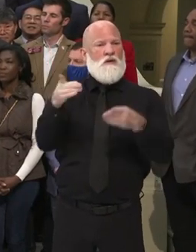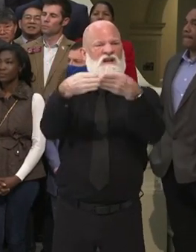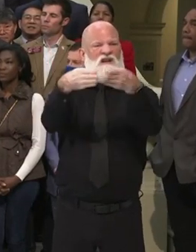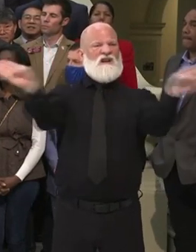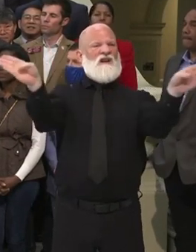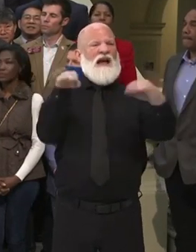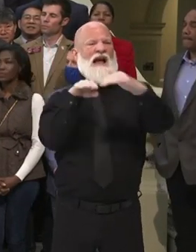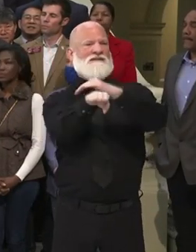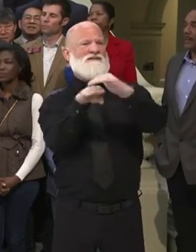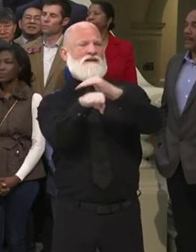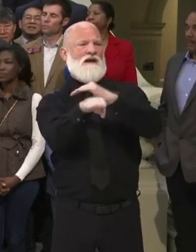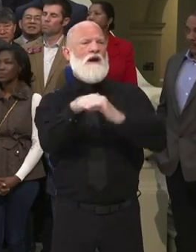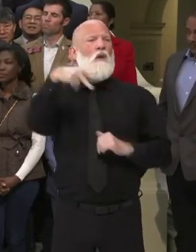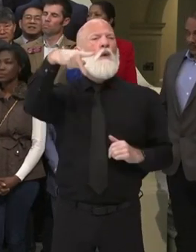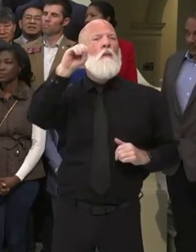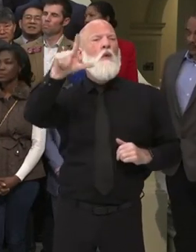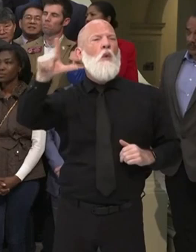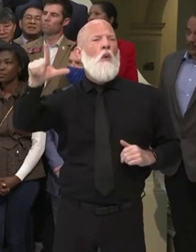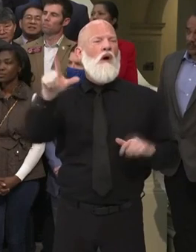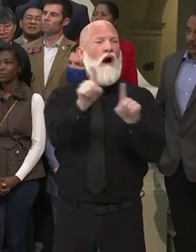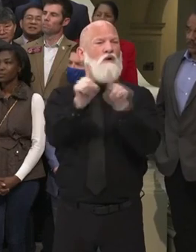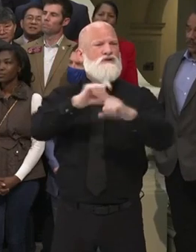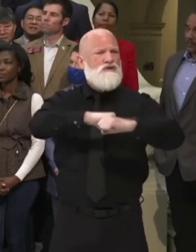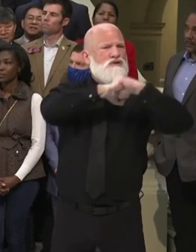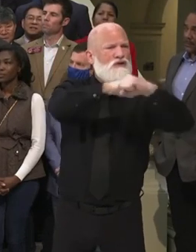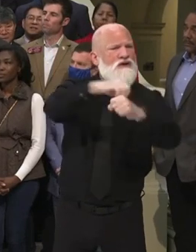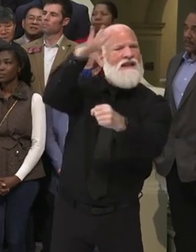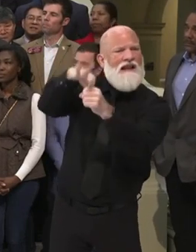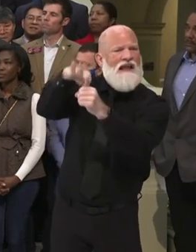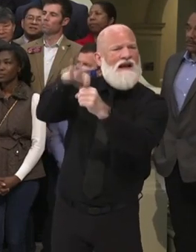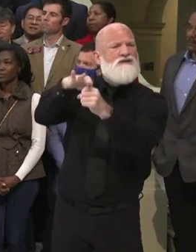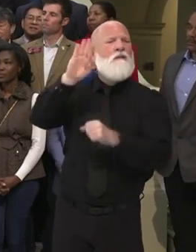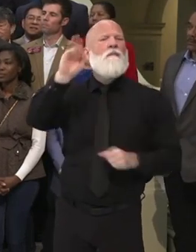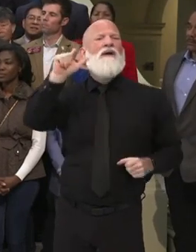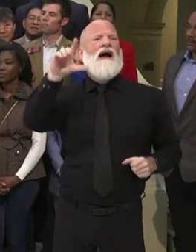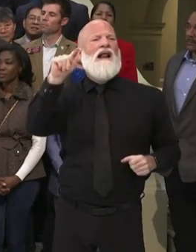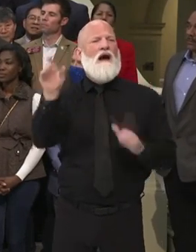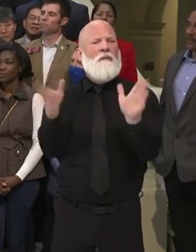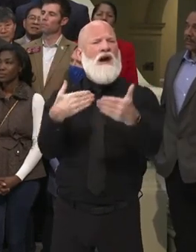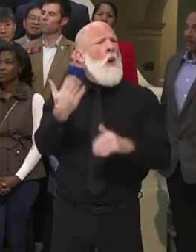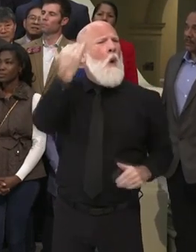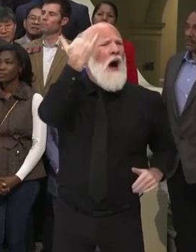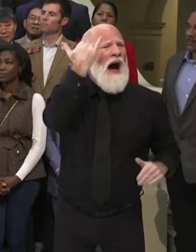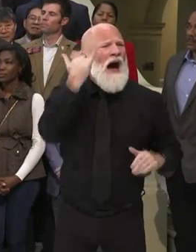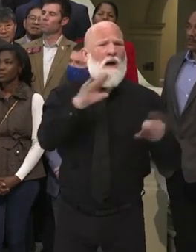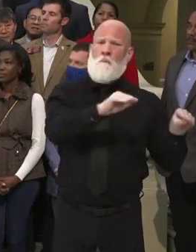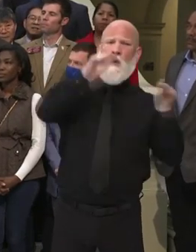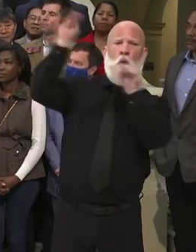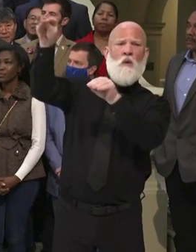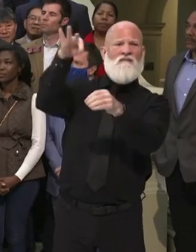ballot box. And why did MLB move the All-Star game yesterday? Because Joe Biden